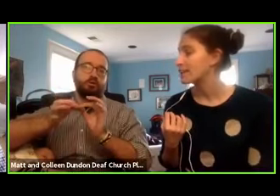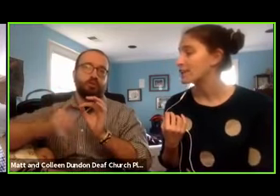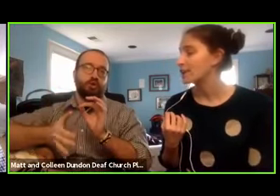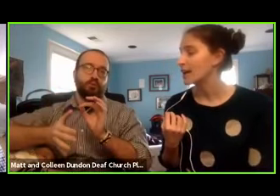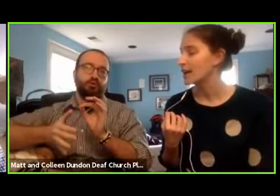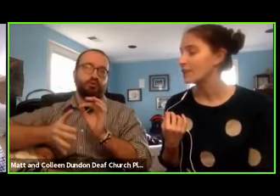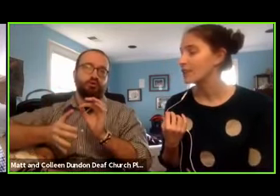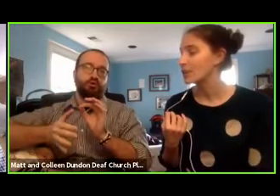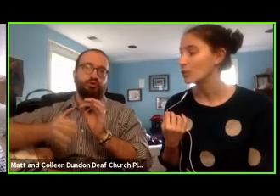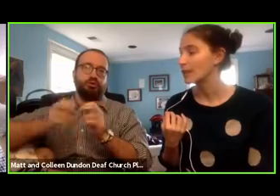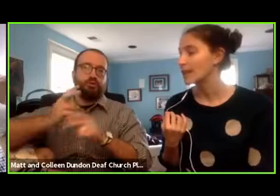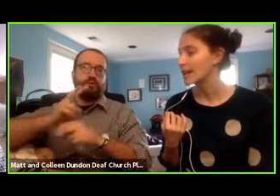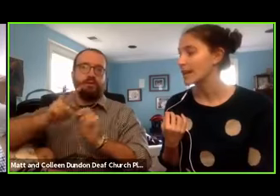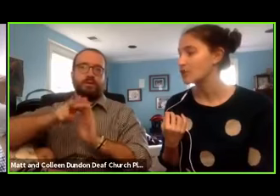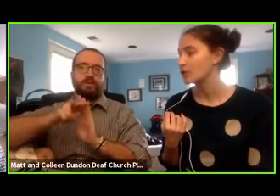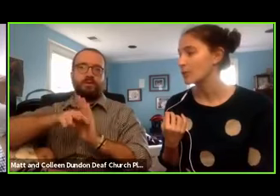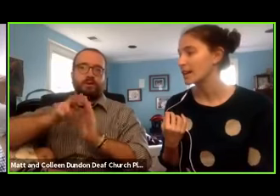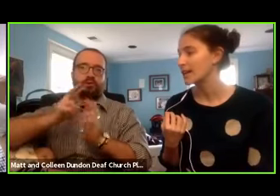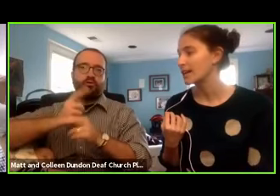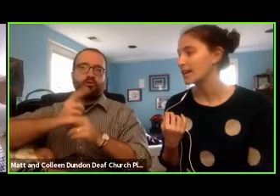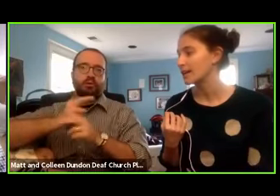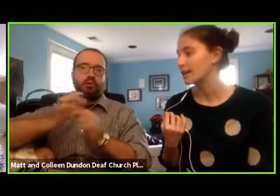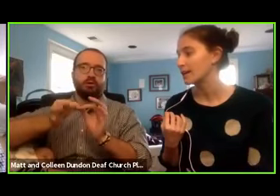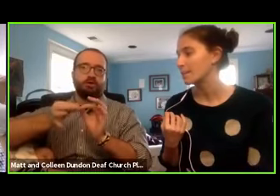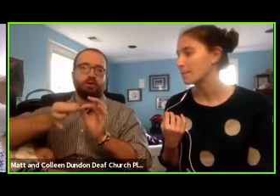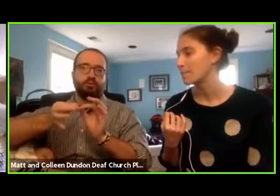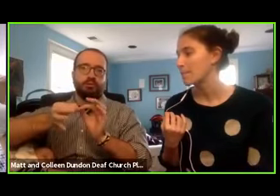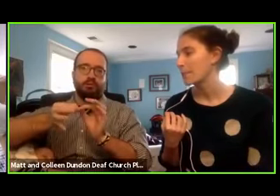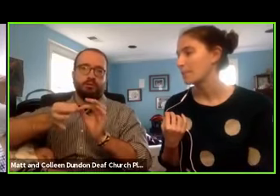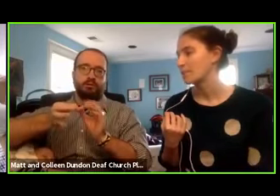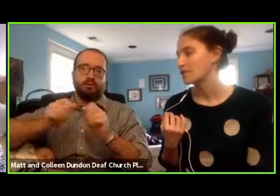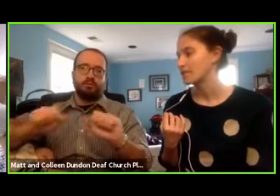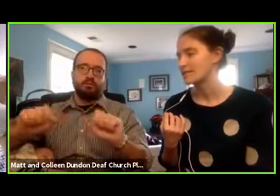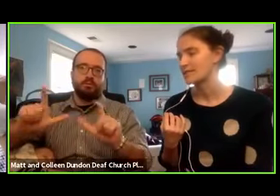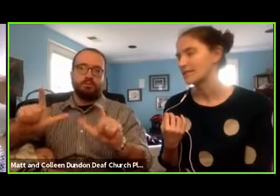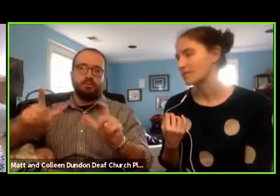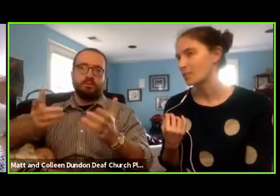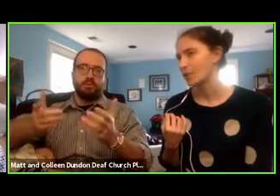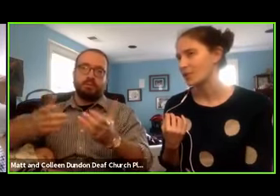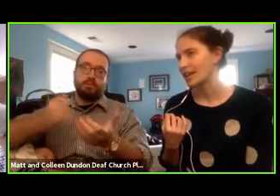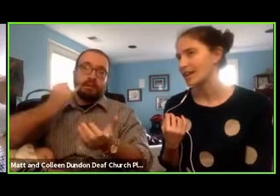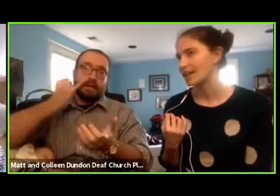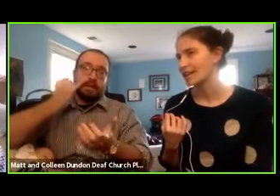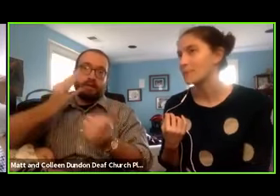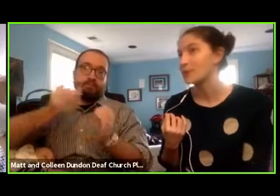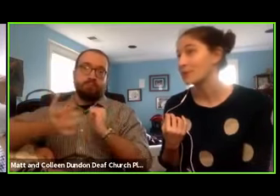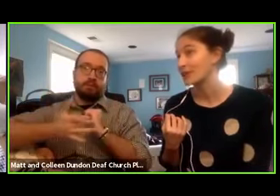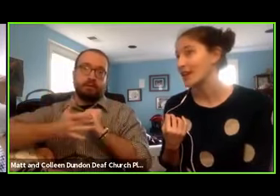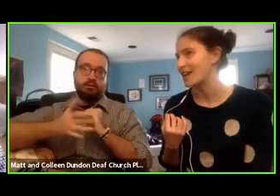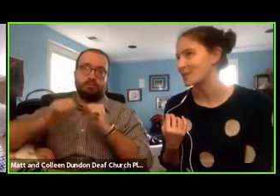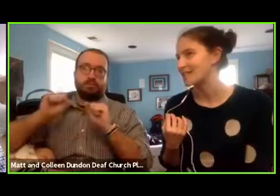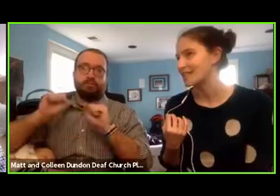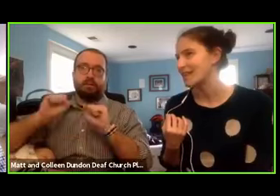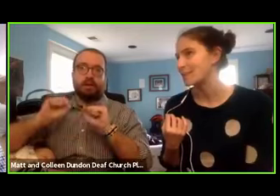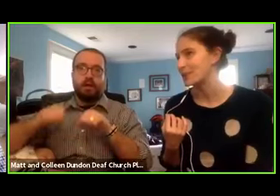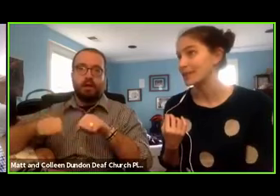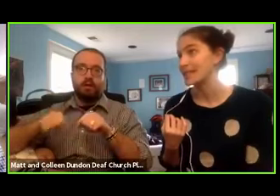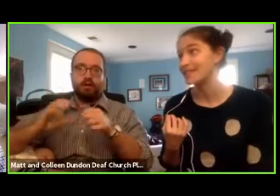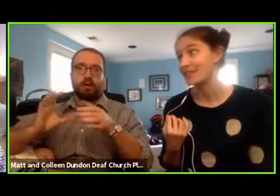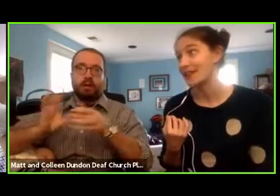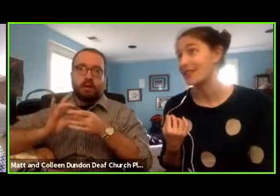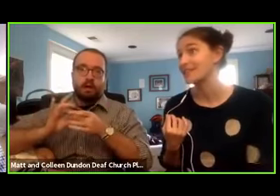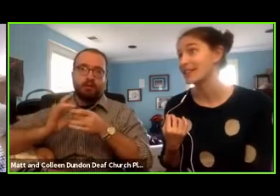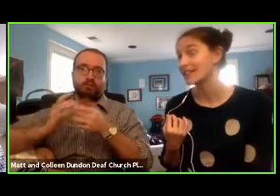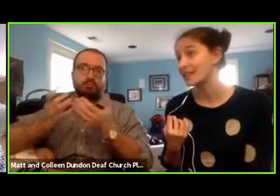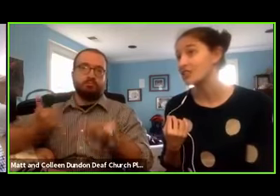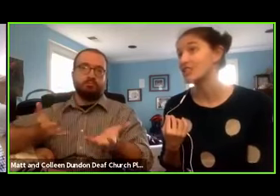either video relay interpreting, which is where they're in a computer and you see them, you know, and